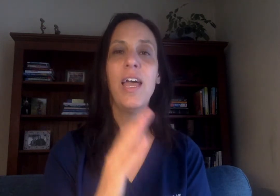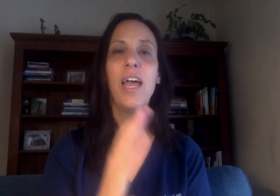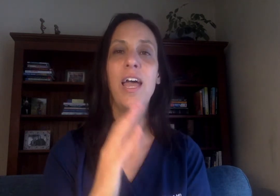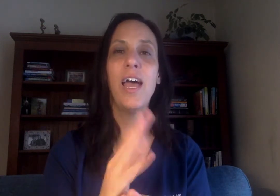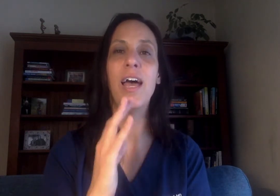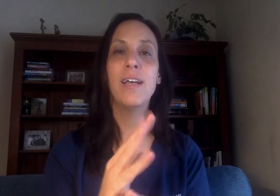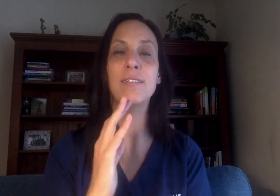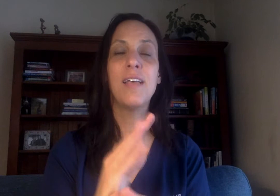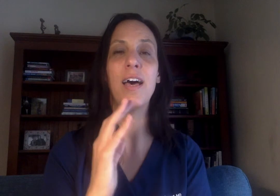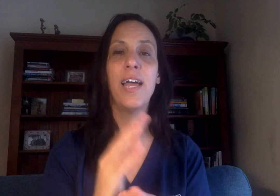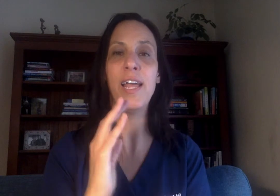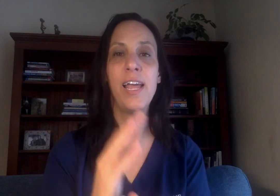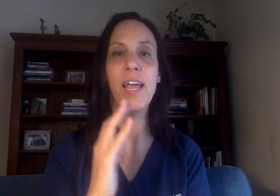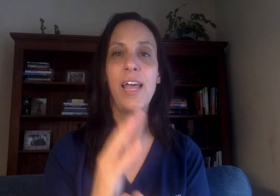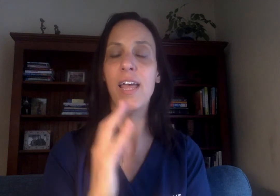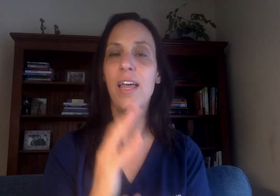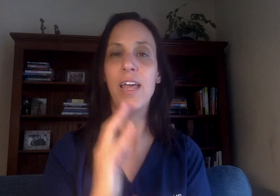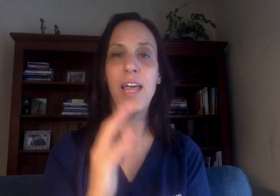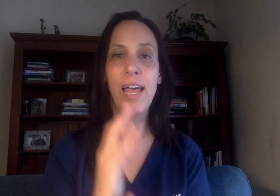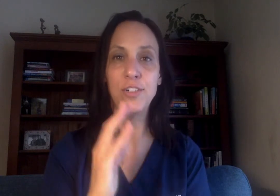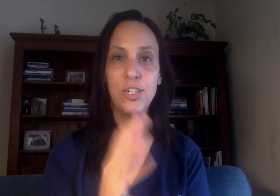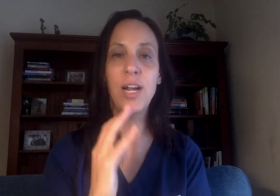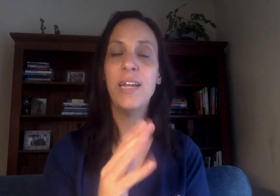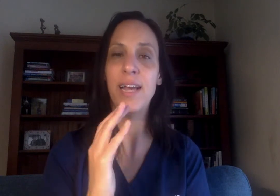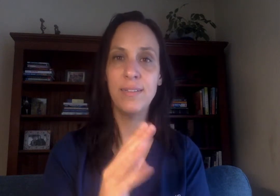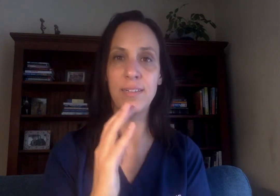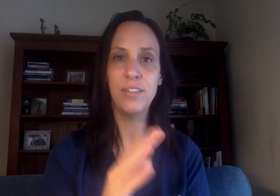as I enter and exit